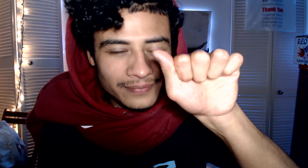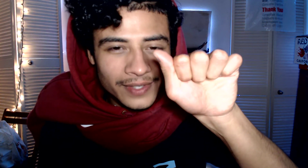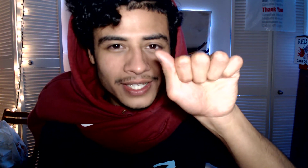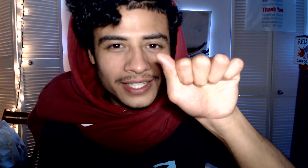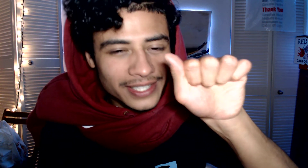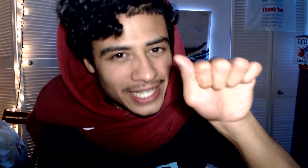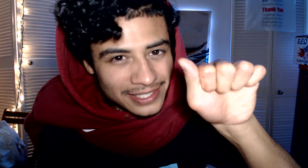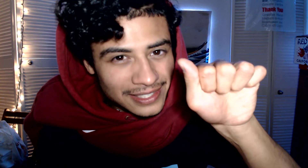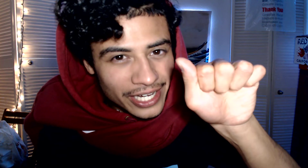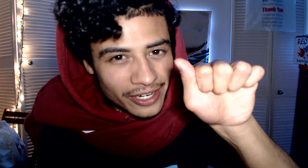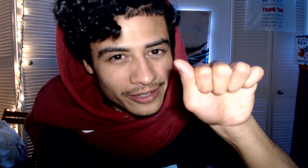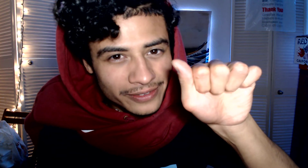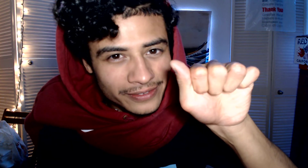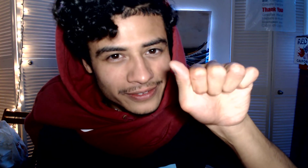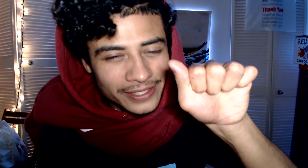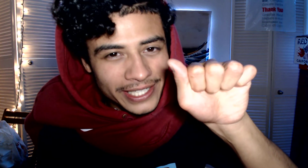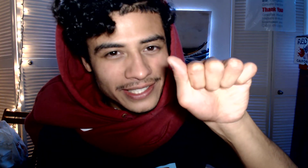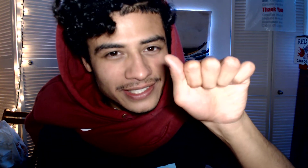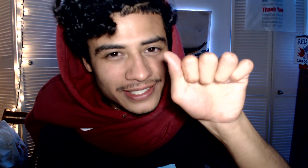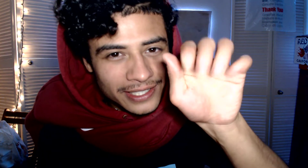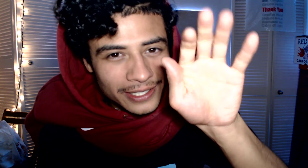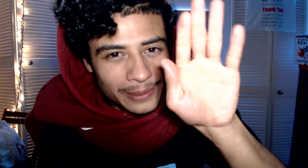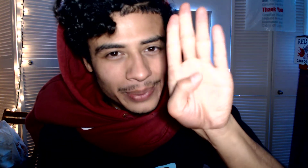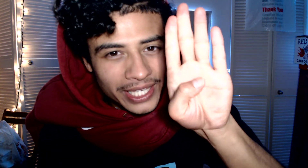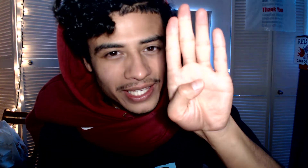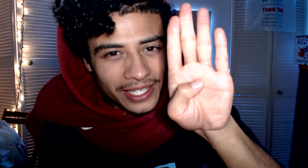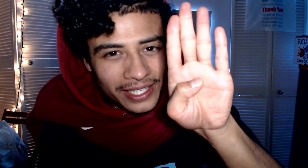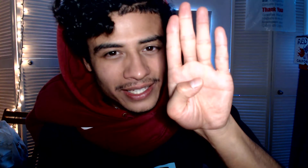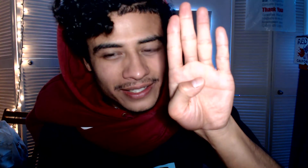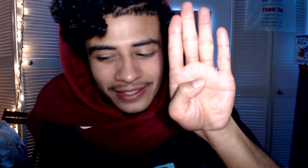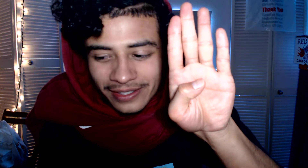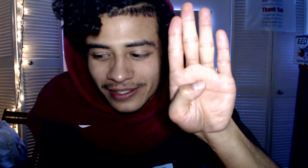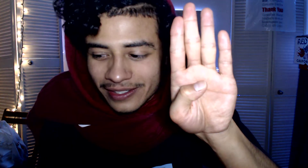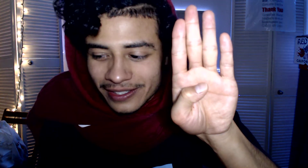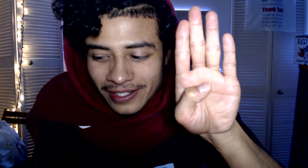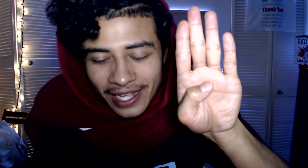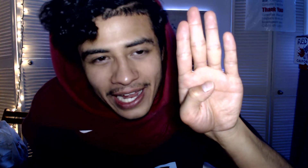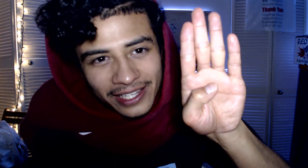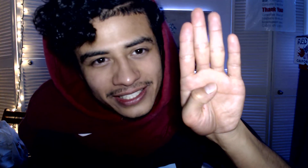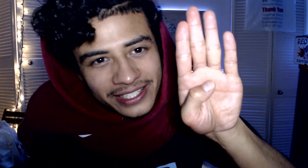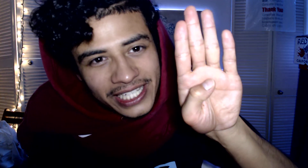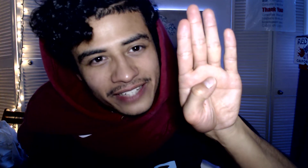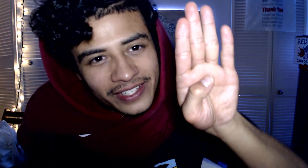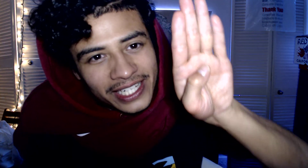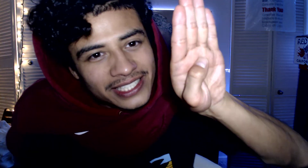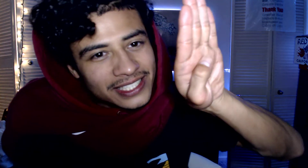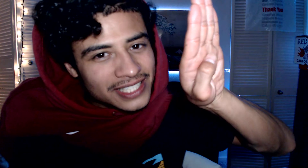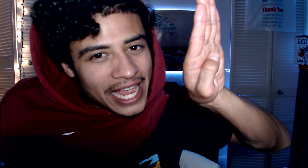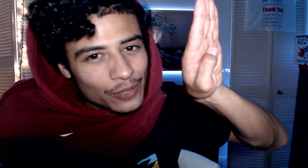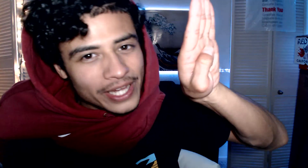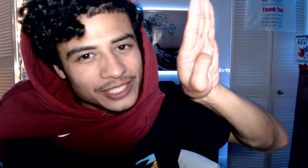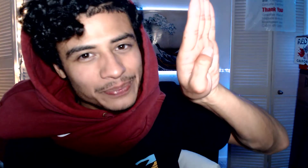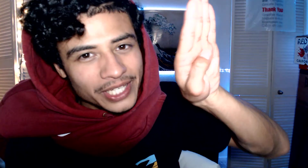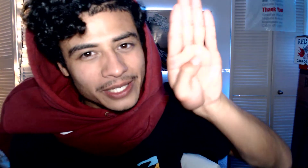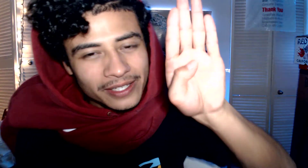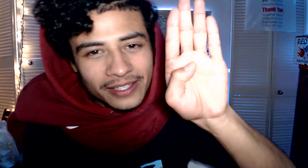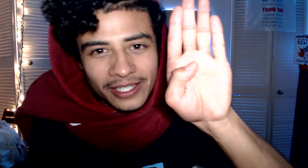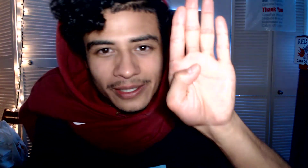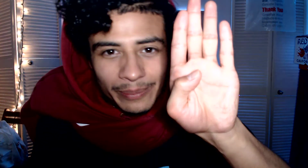The next letter is B. I like to think of it as a sideways B, but